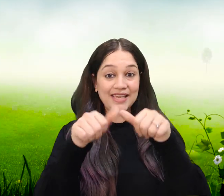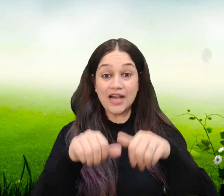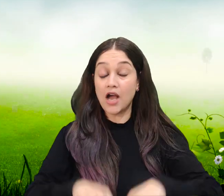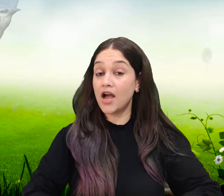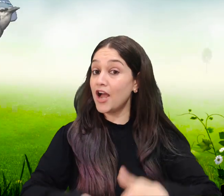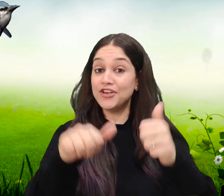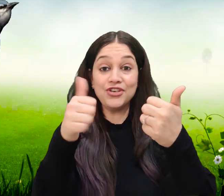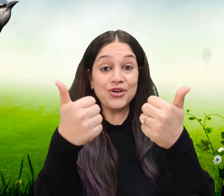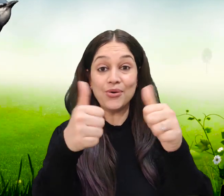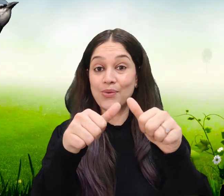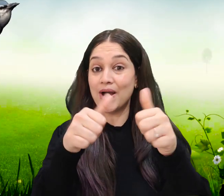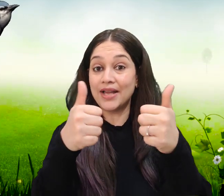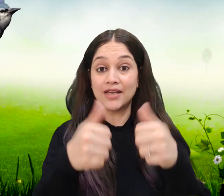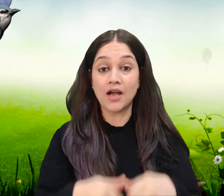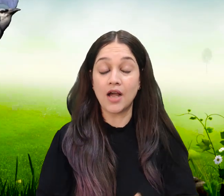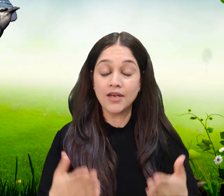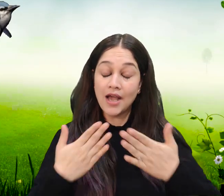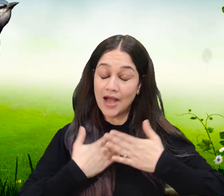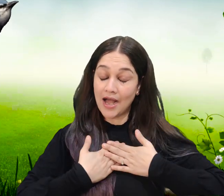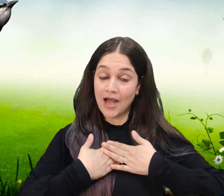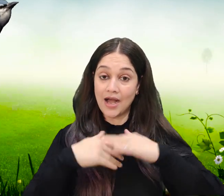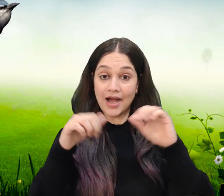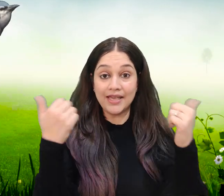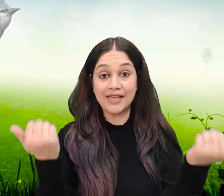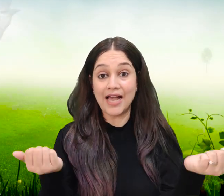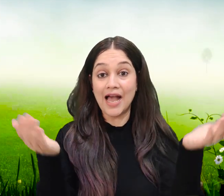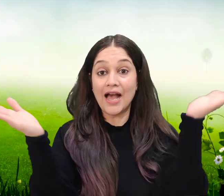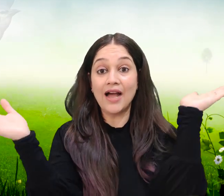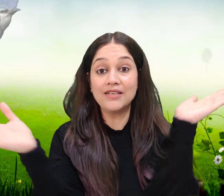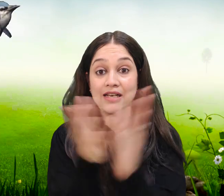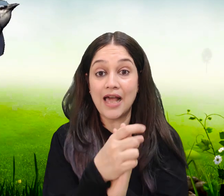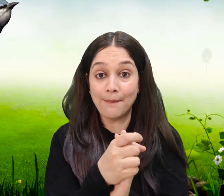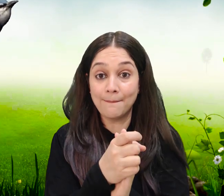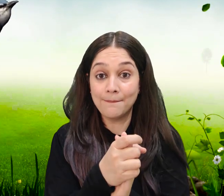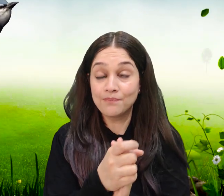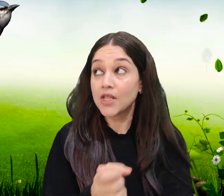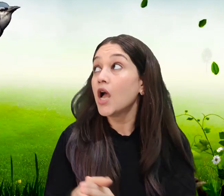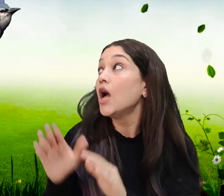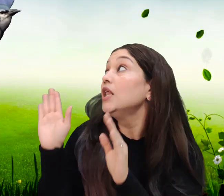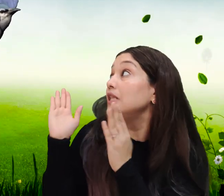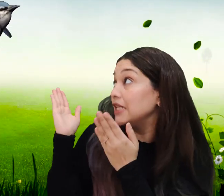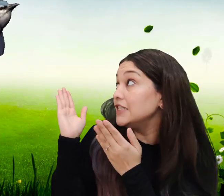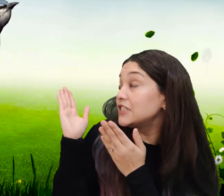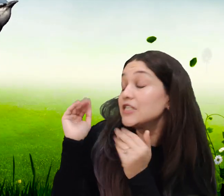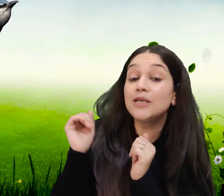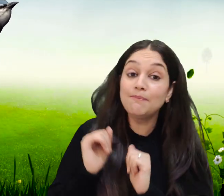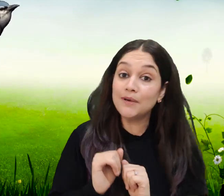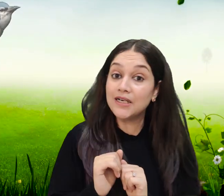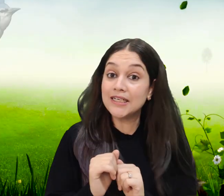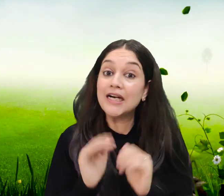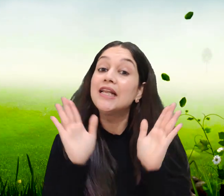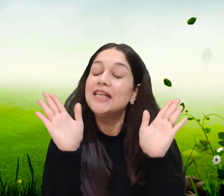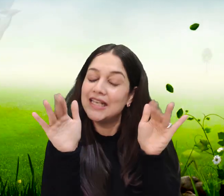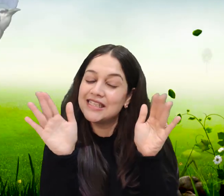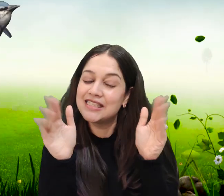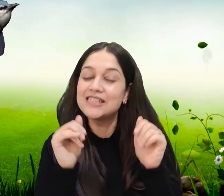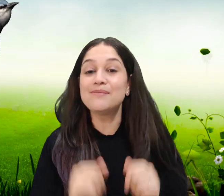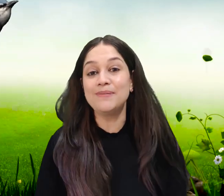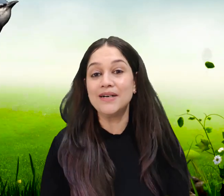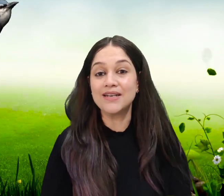can't, no I can't, I can't clap Little bird, little bird,